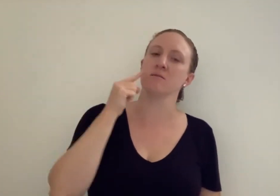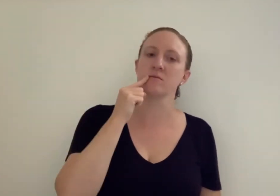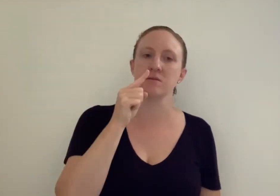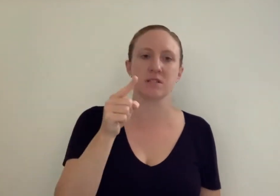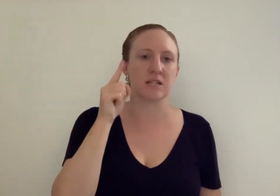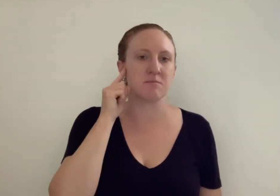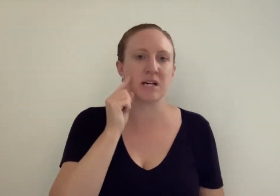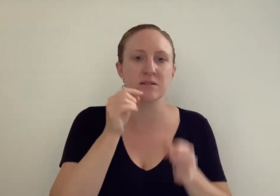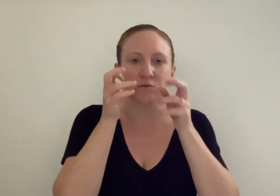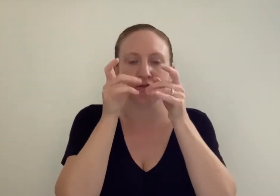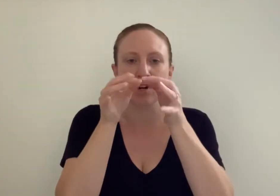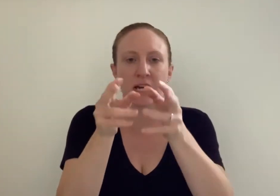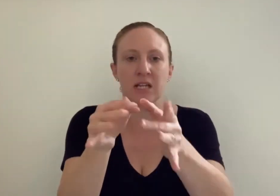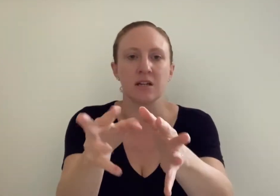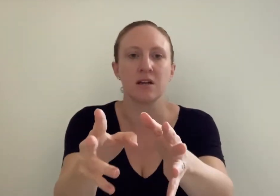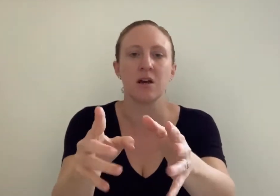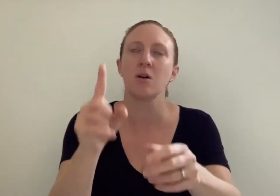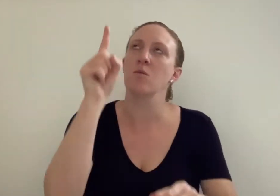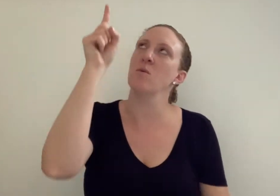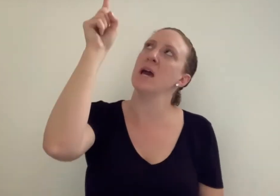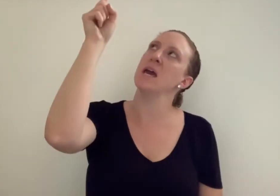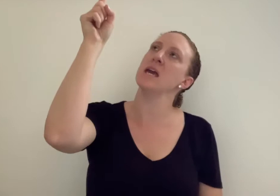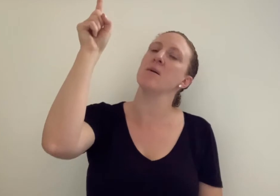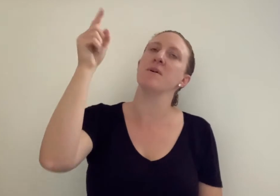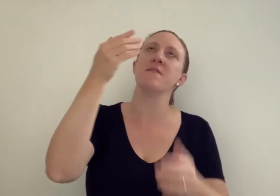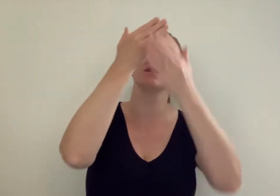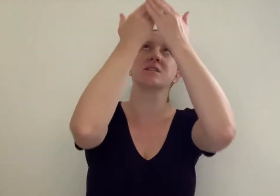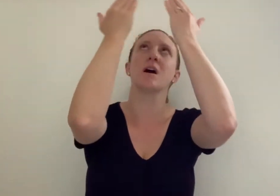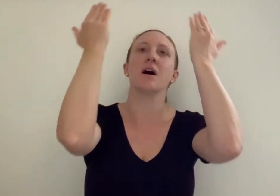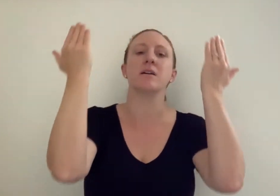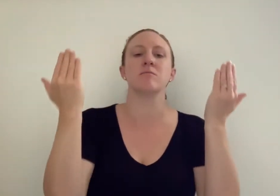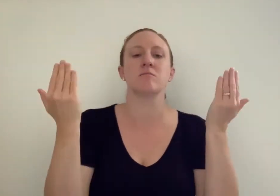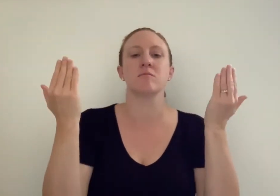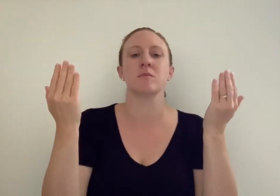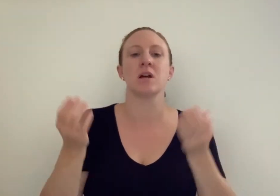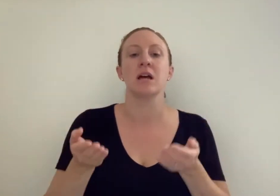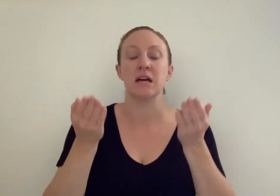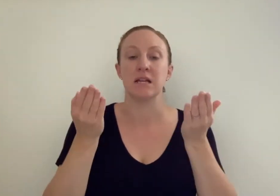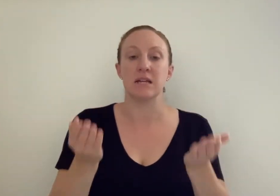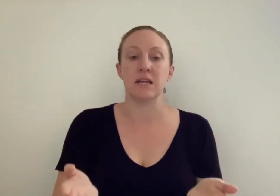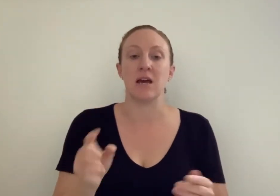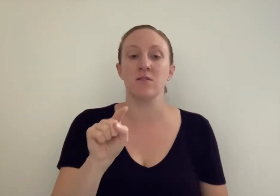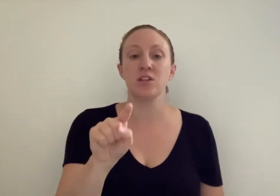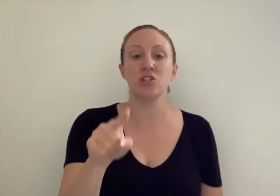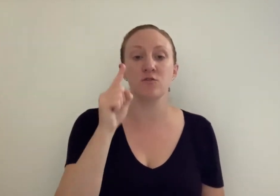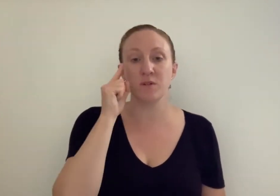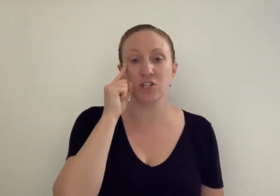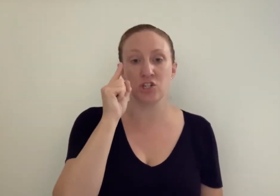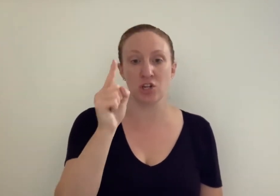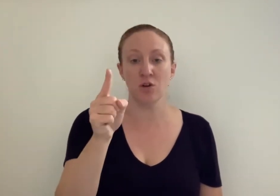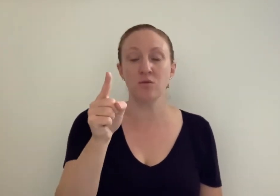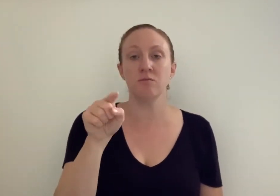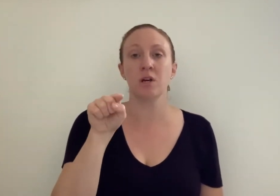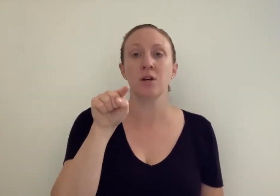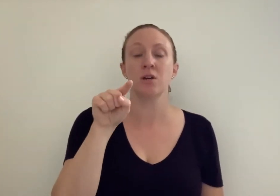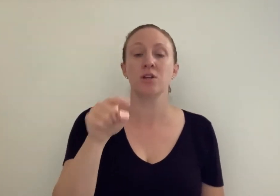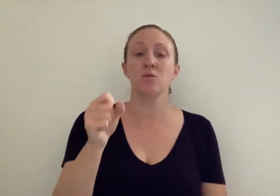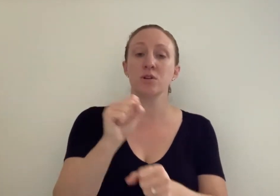said Madam Dragon, way up in the sky. Now that you've been shown, you can